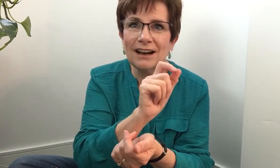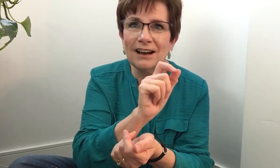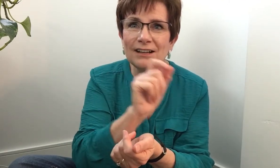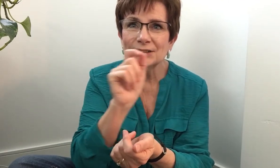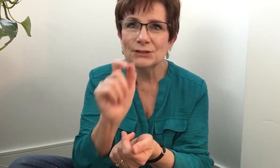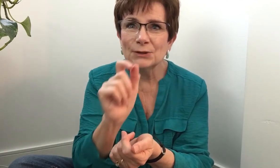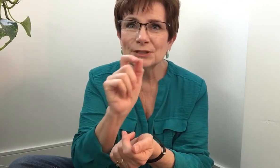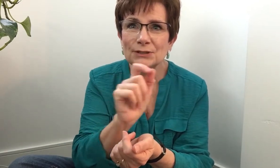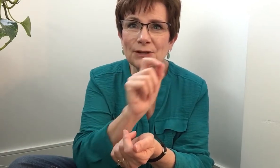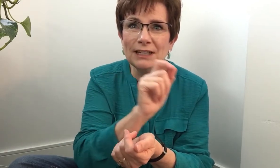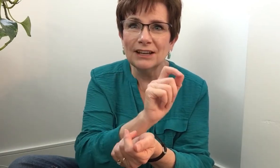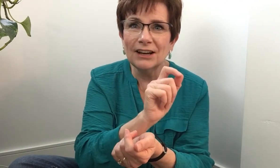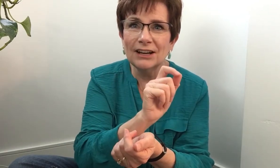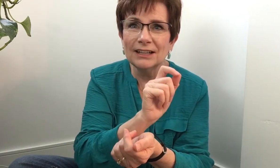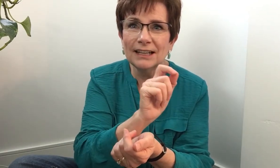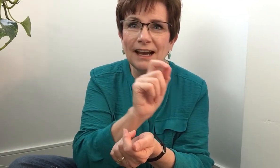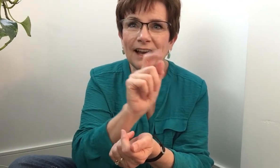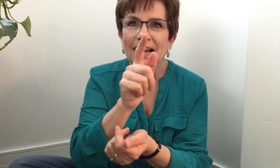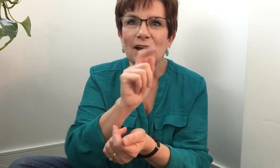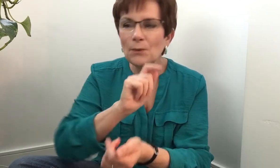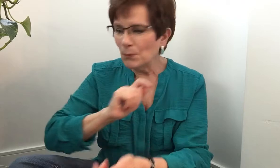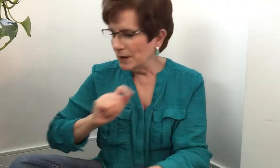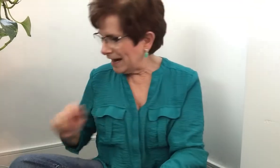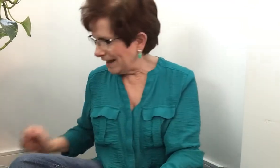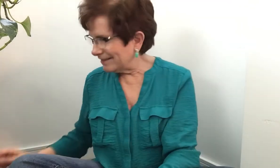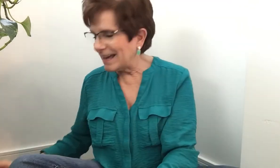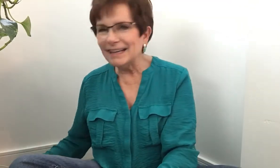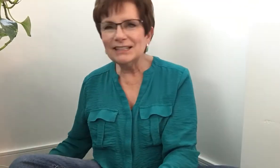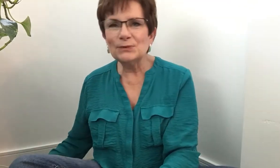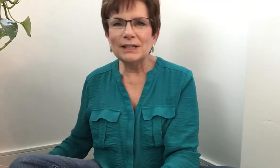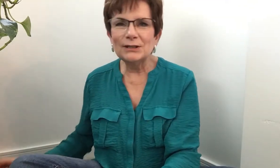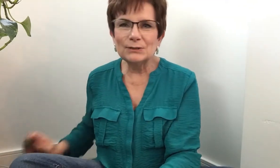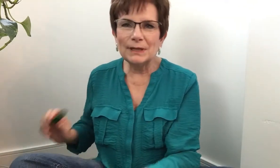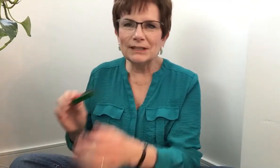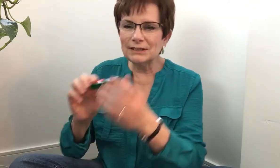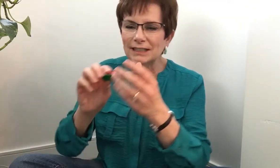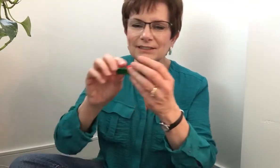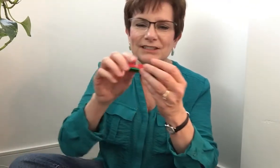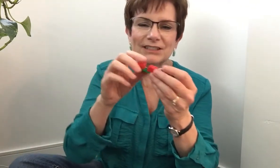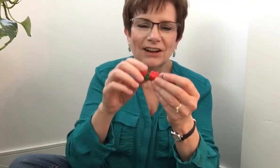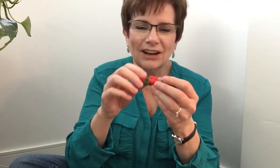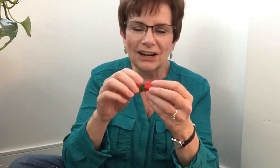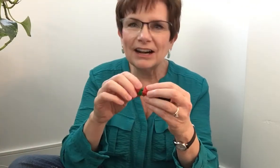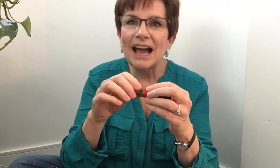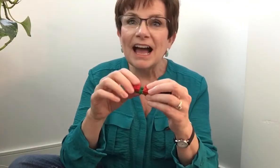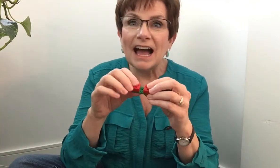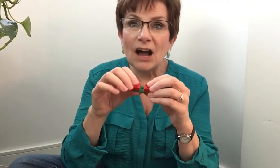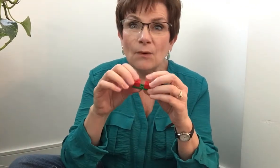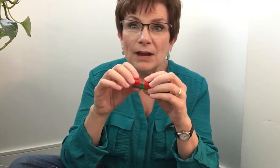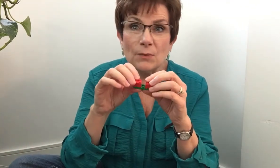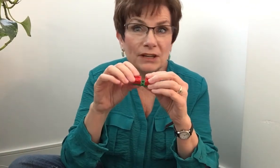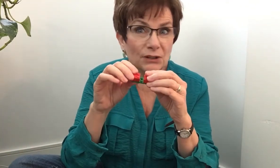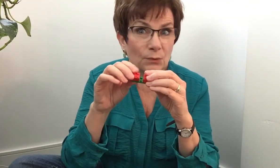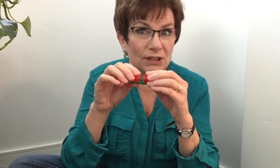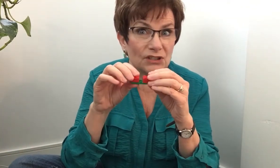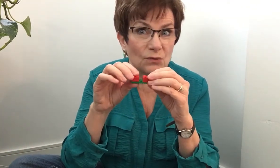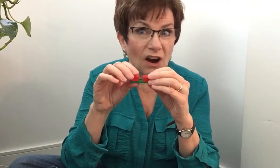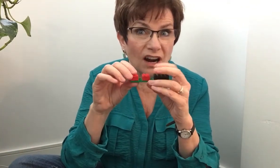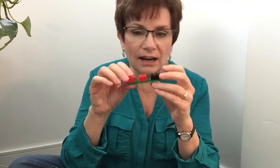long, short, short, long. We had that in Twinkle, twinkle, little star. How I wonder what you are,